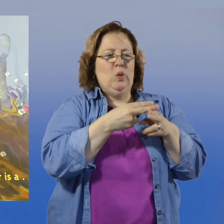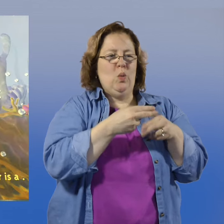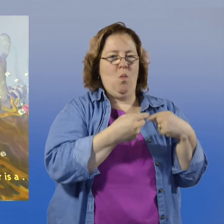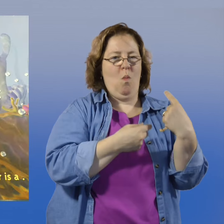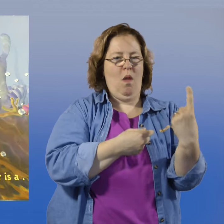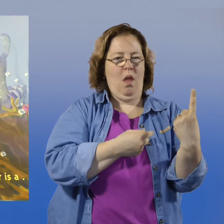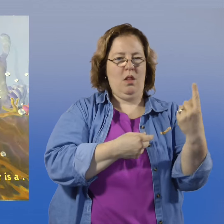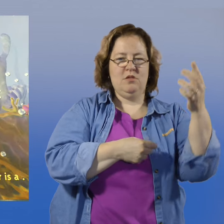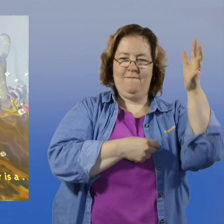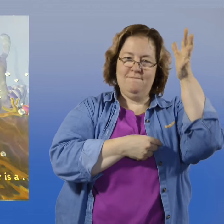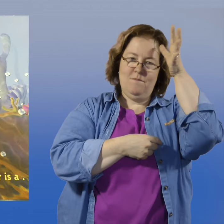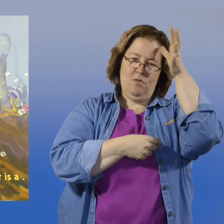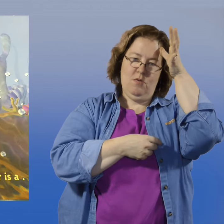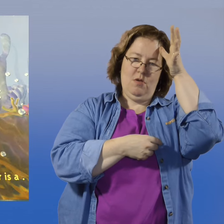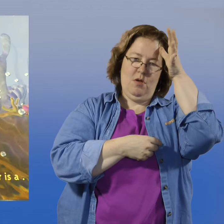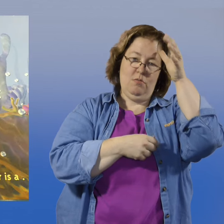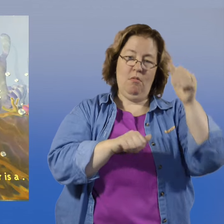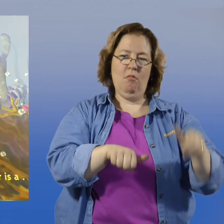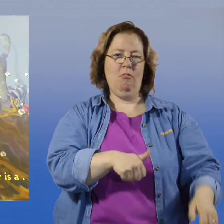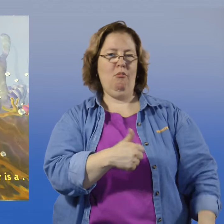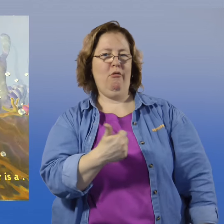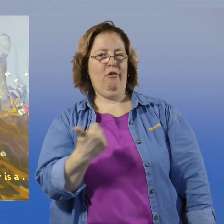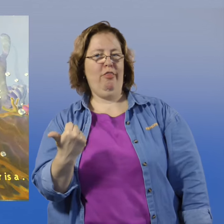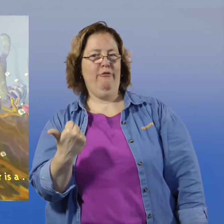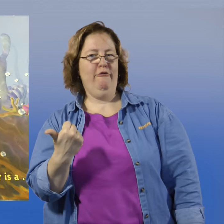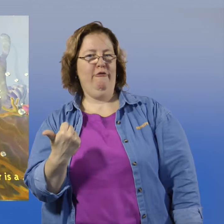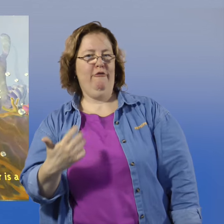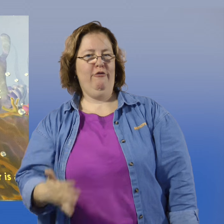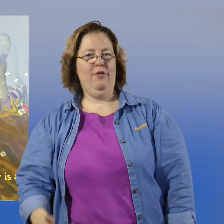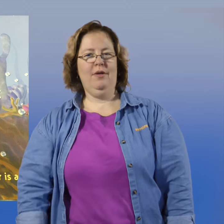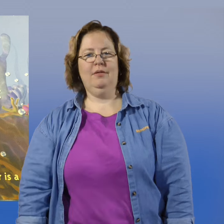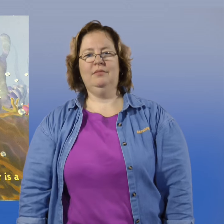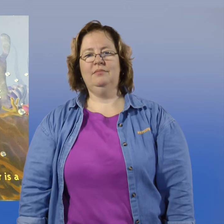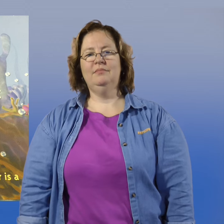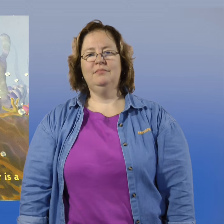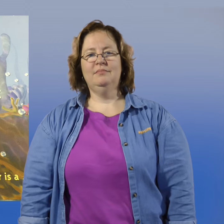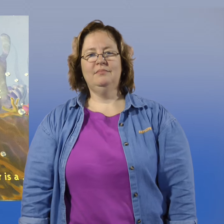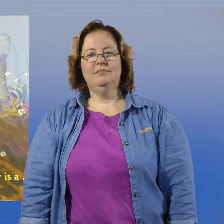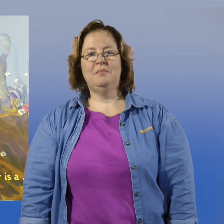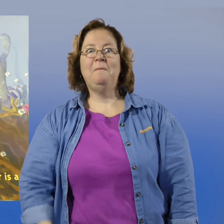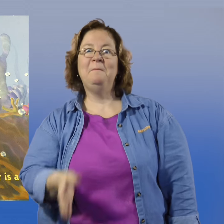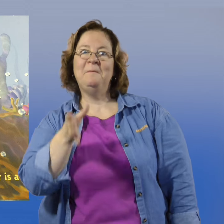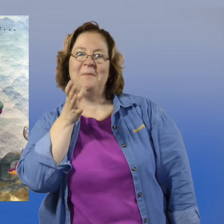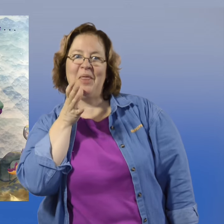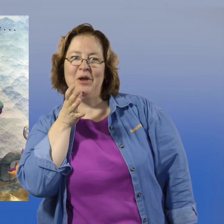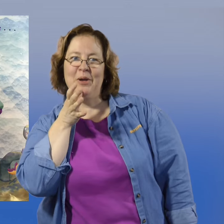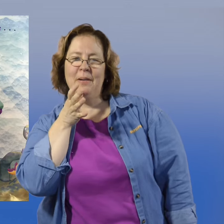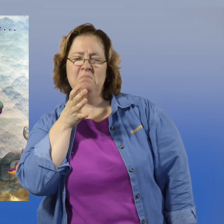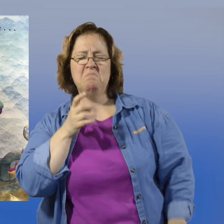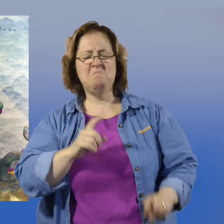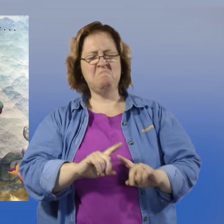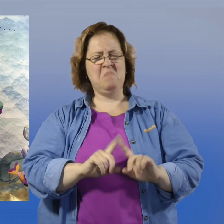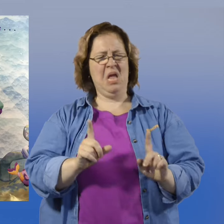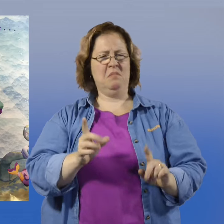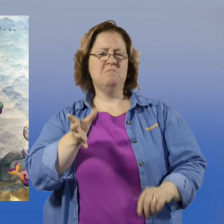Soon, one is a father and the other is a mother.